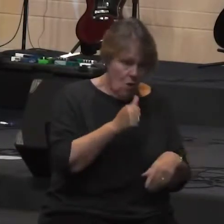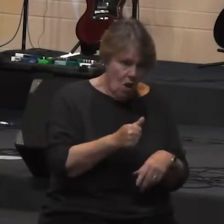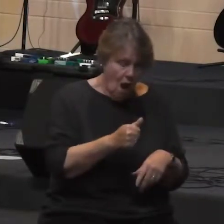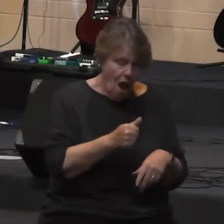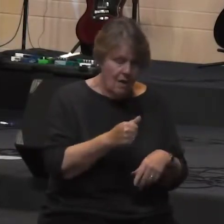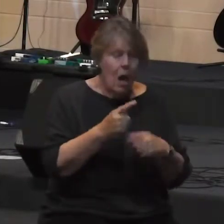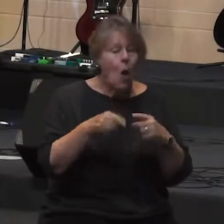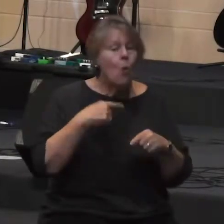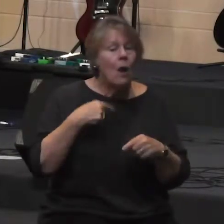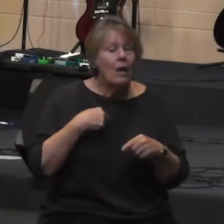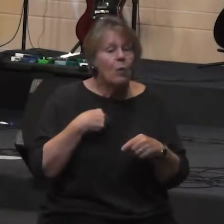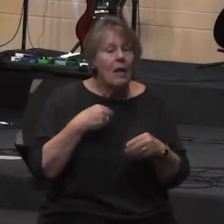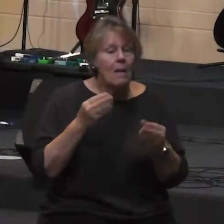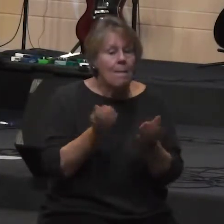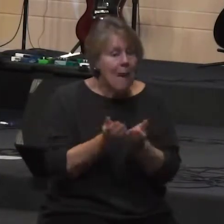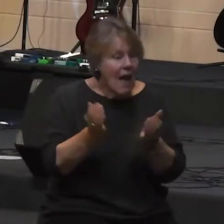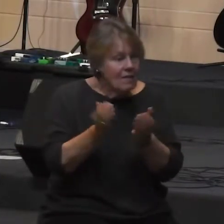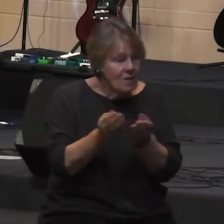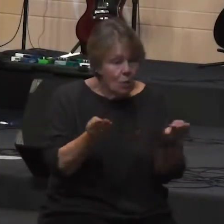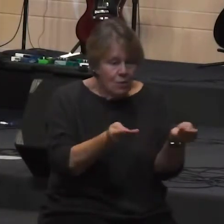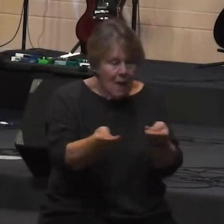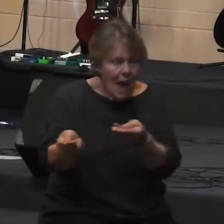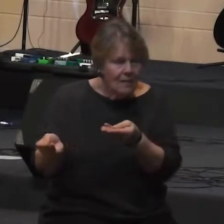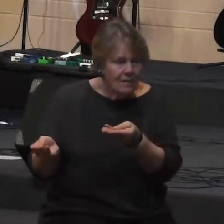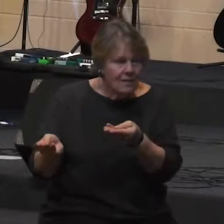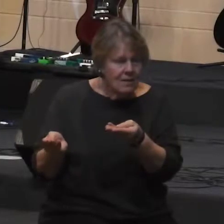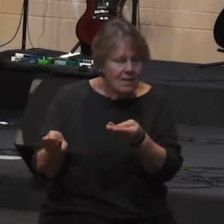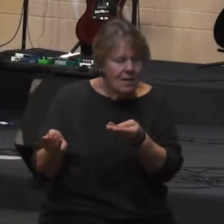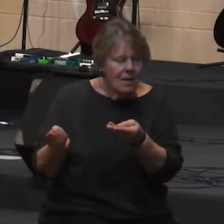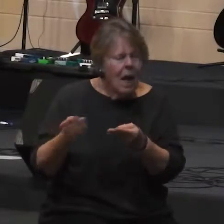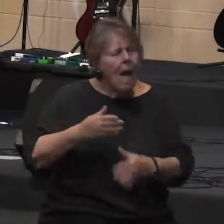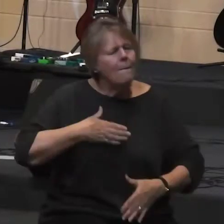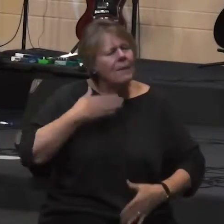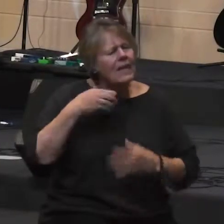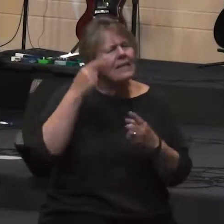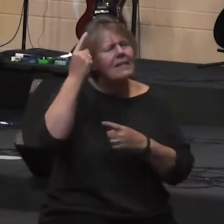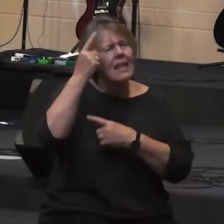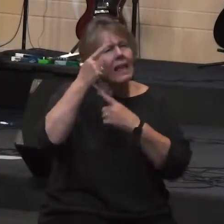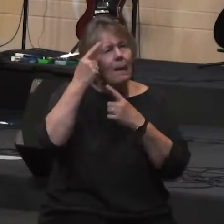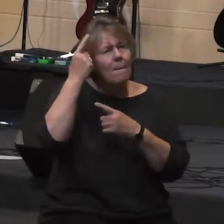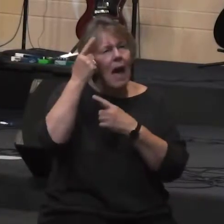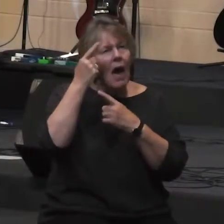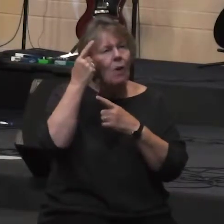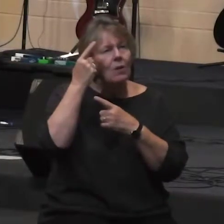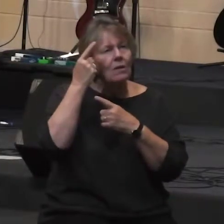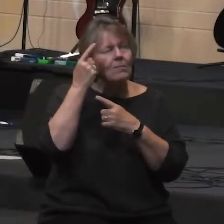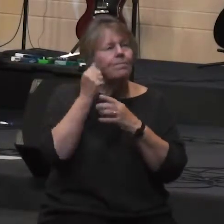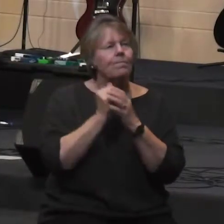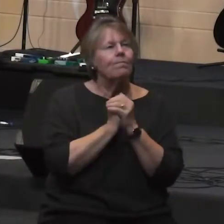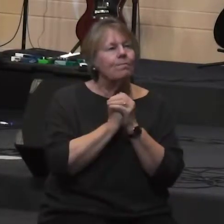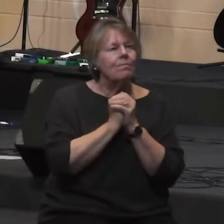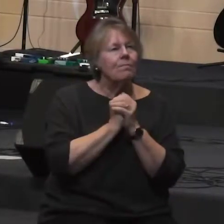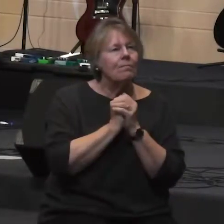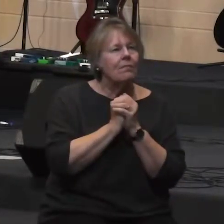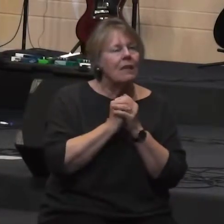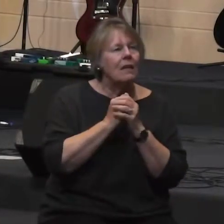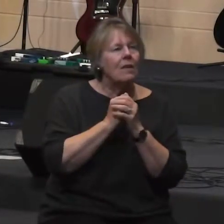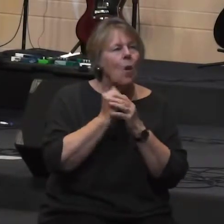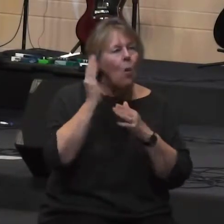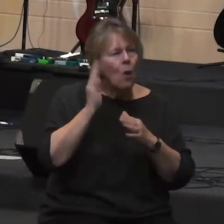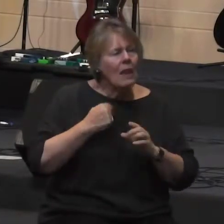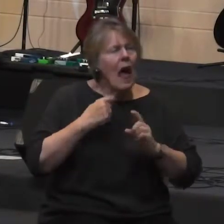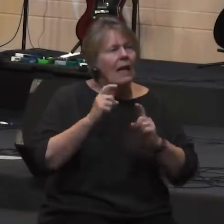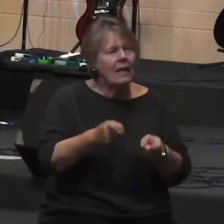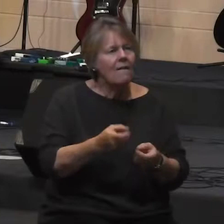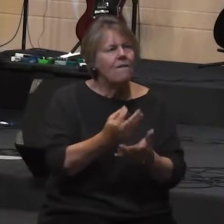when you consider am I going to give financially to the ministries of this church just let that act of taking the basket and